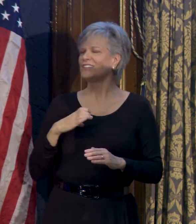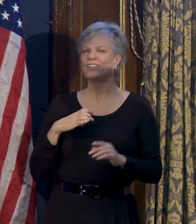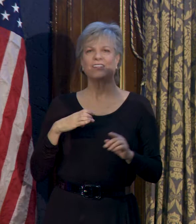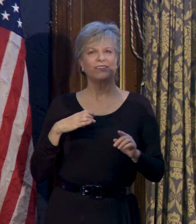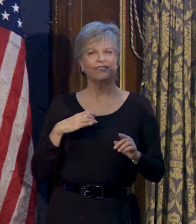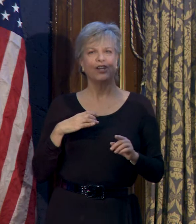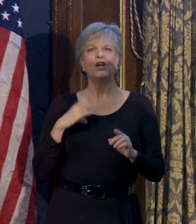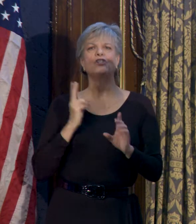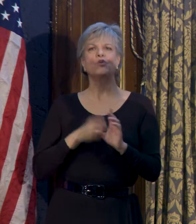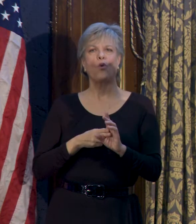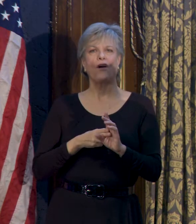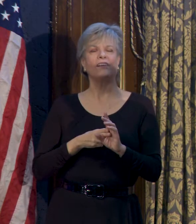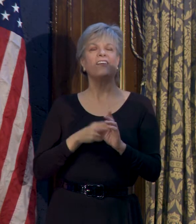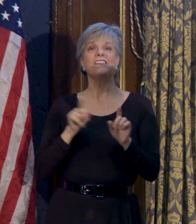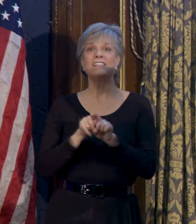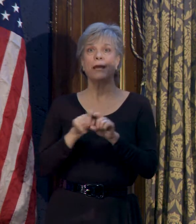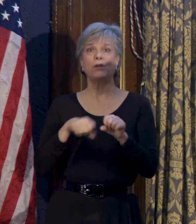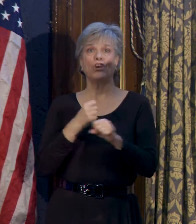Joe. Thank